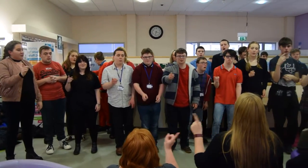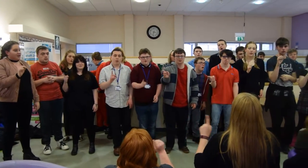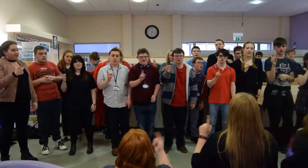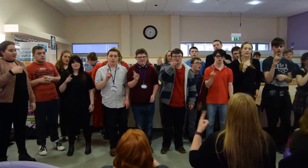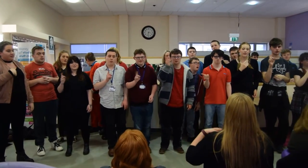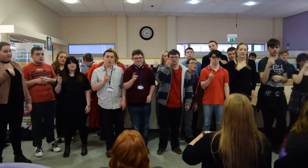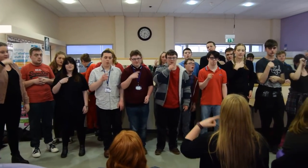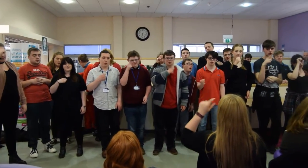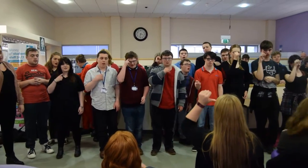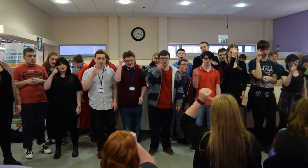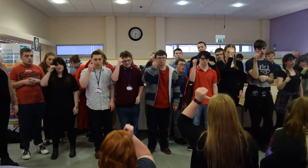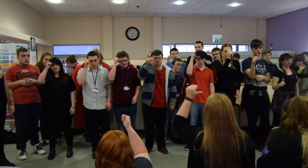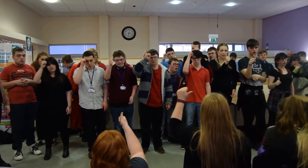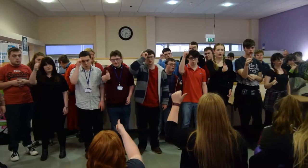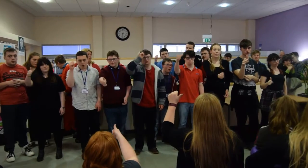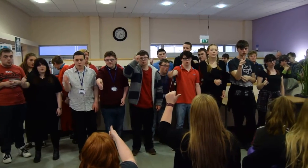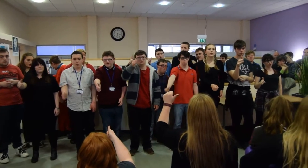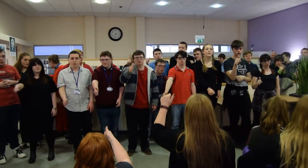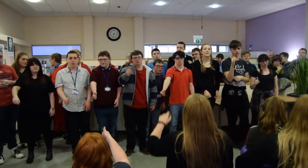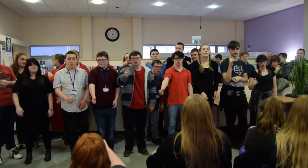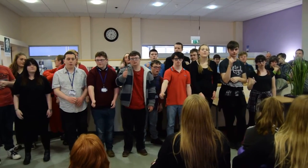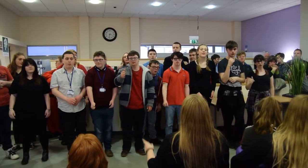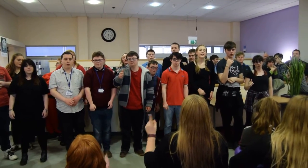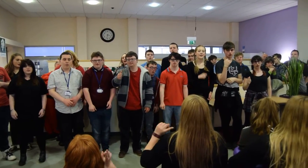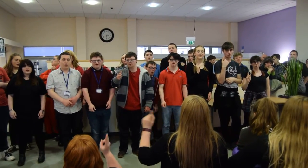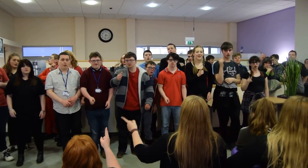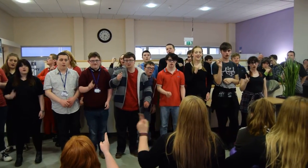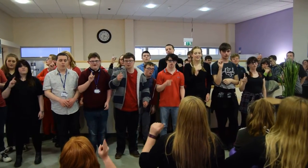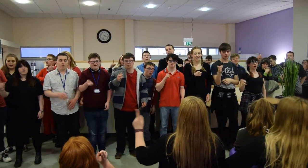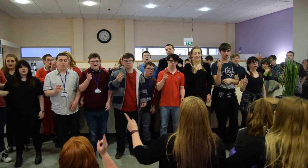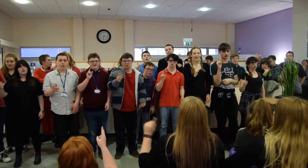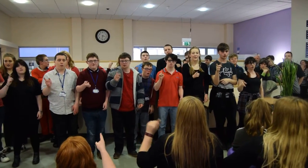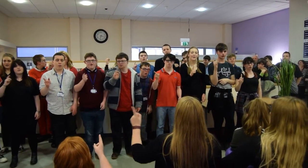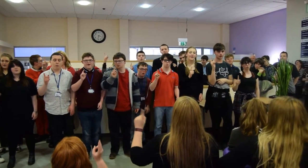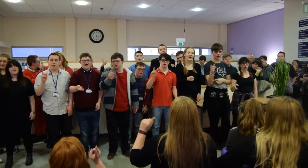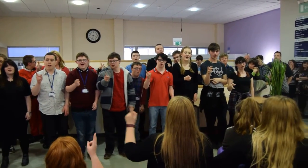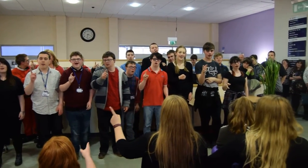what I thought I knew, far, far away,